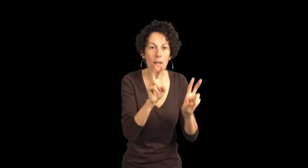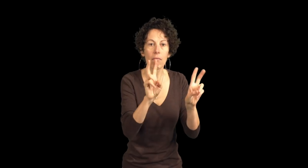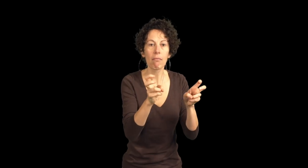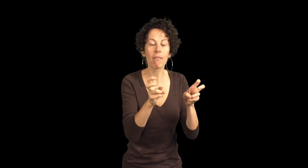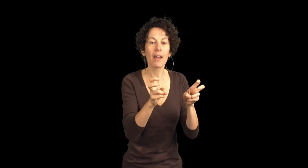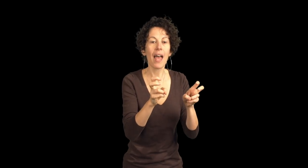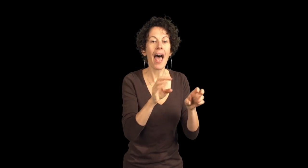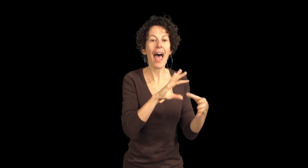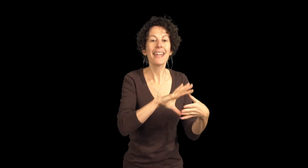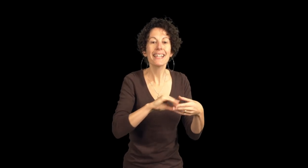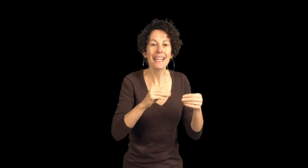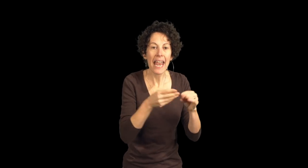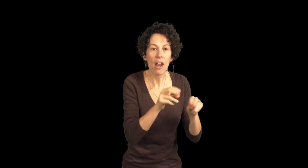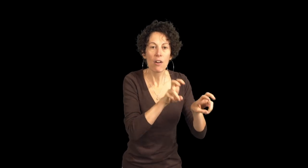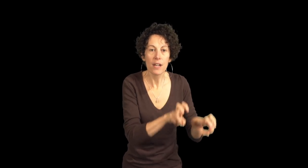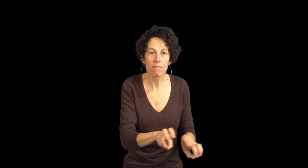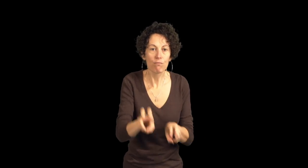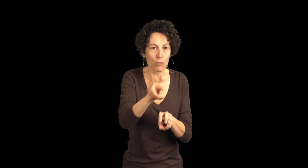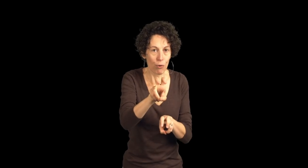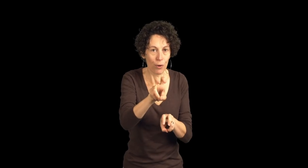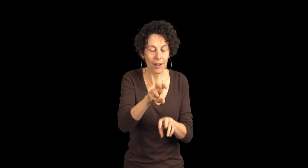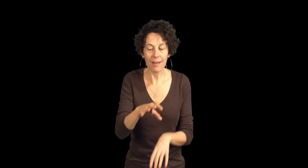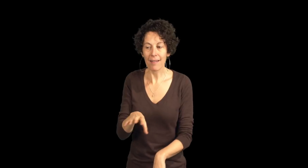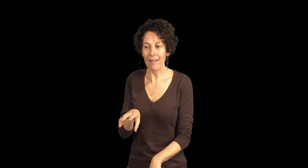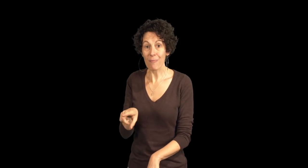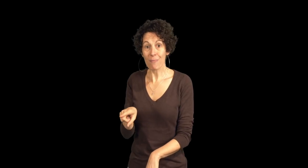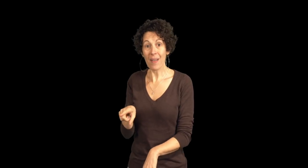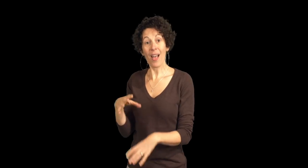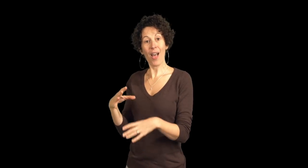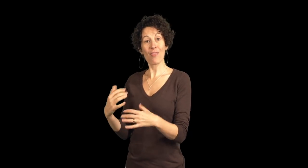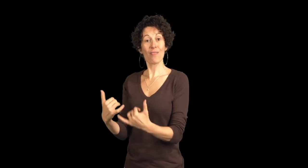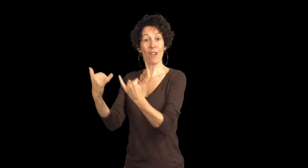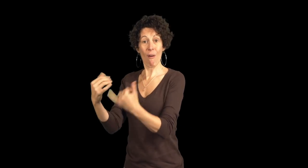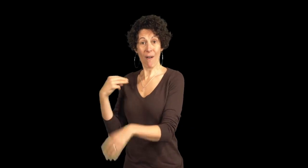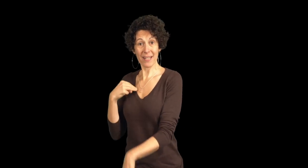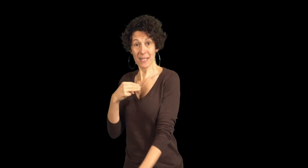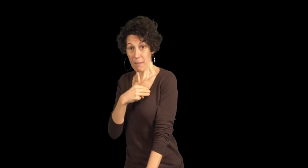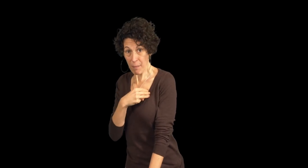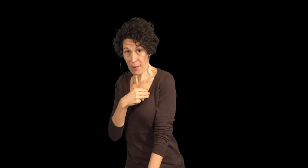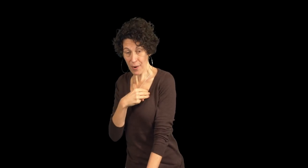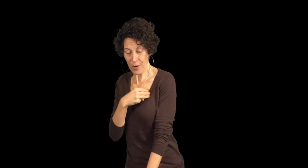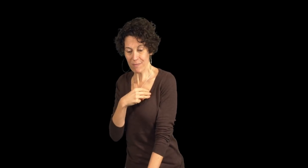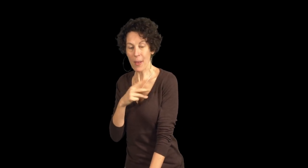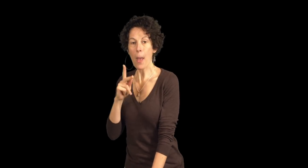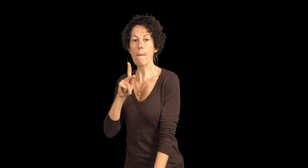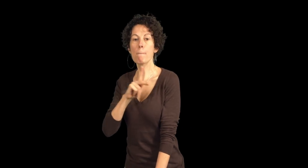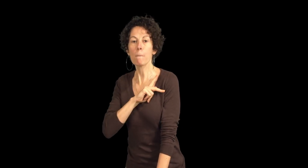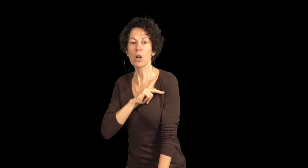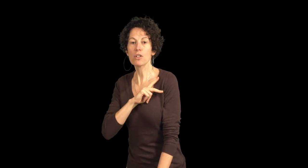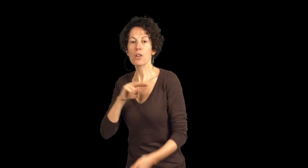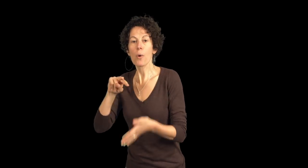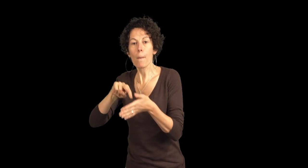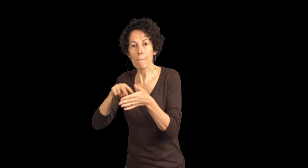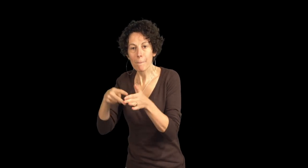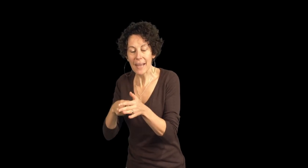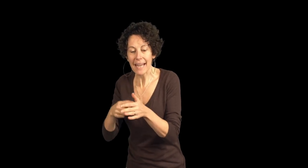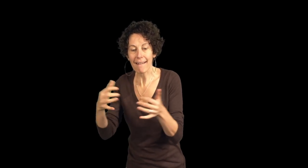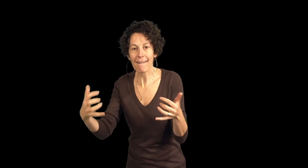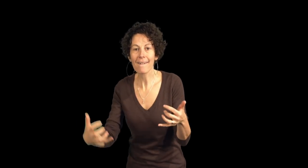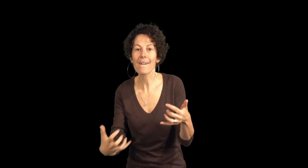a narrative journey. And the audience members' personal meanings merge with this